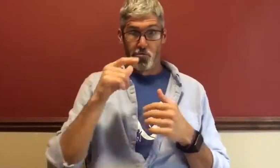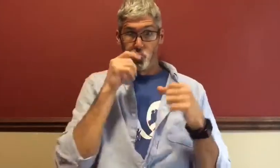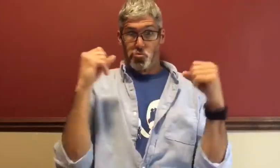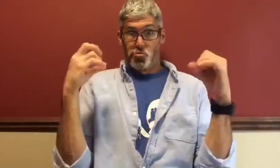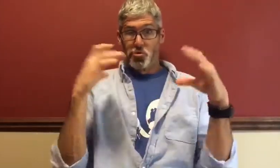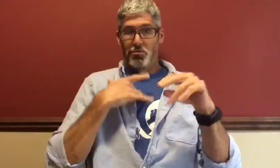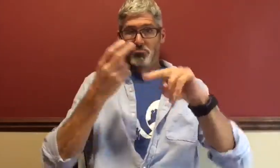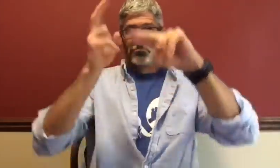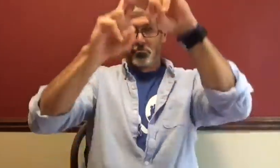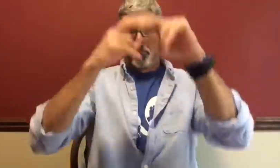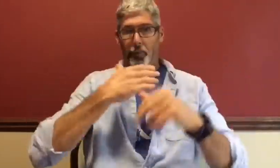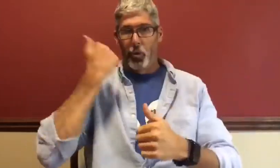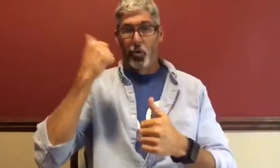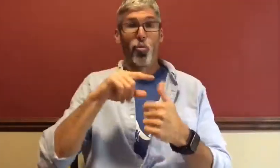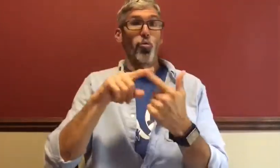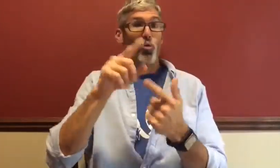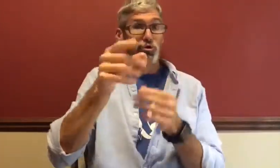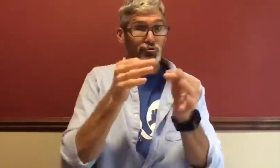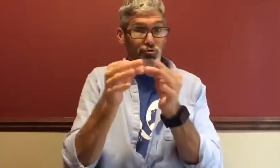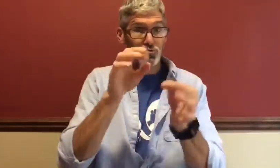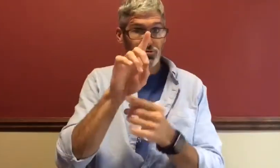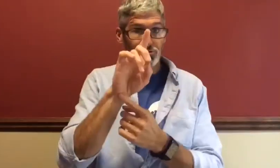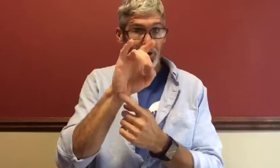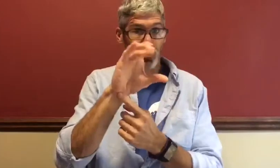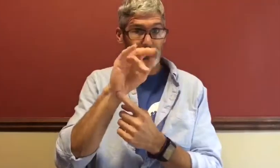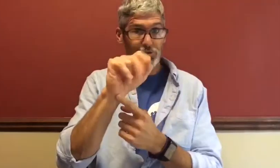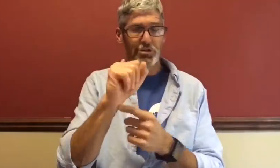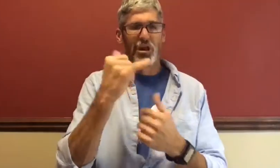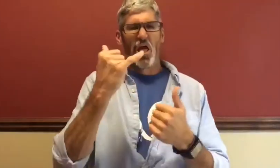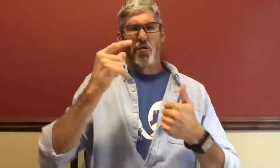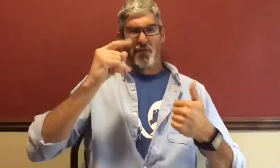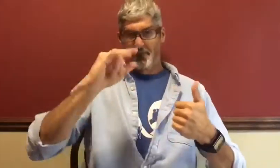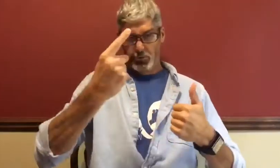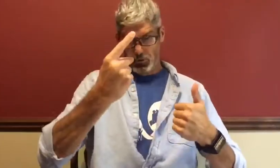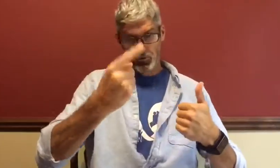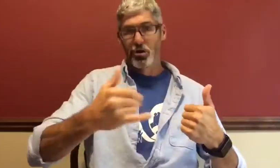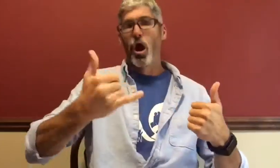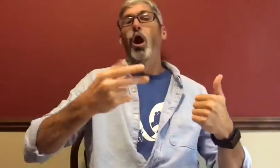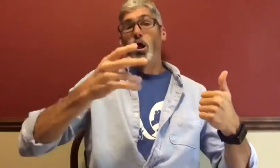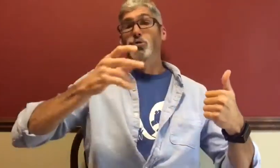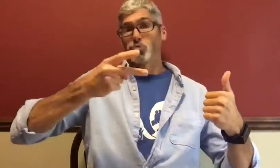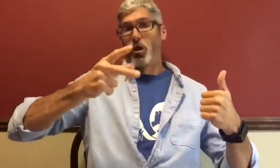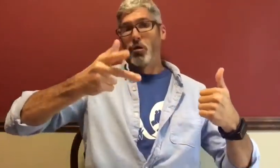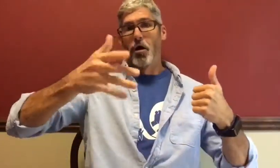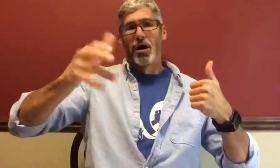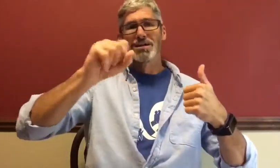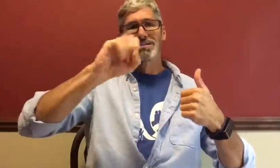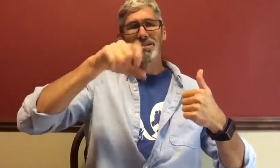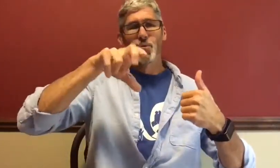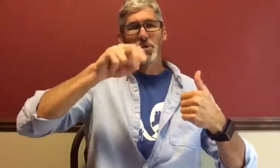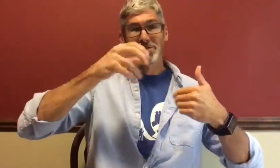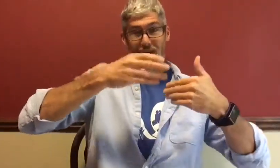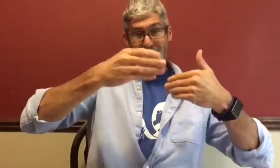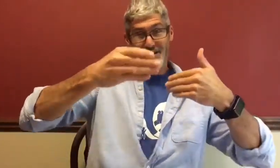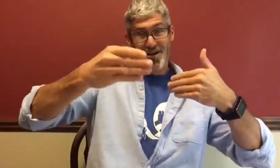demonstrate an enhanced ability to memorize the sequence better, or directions, remember where to go first and second and so on.